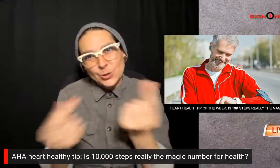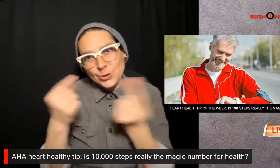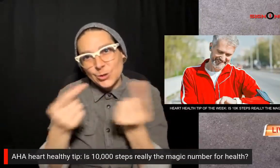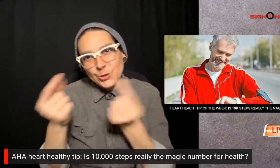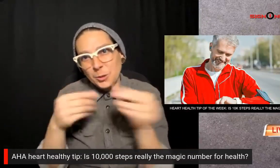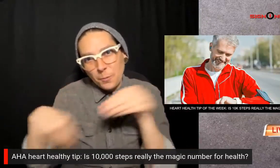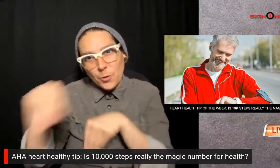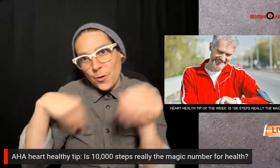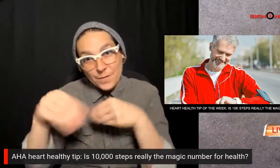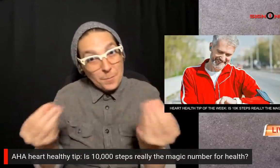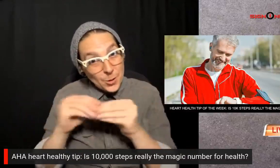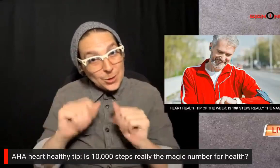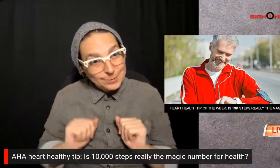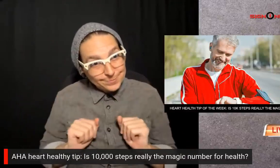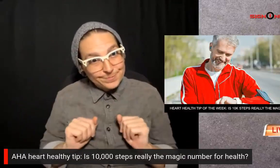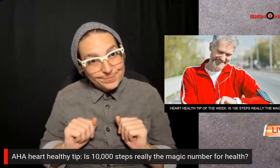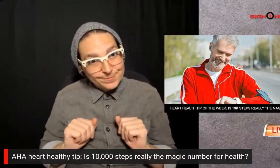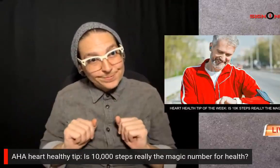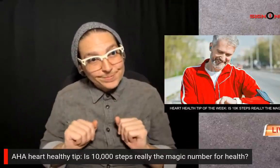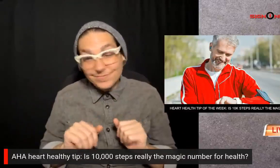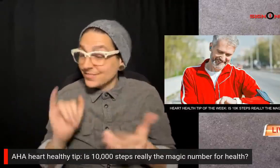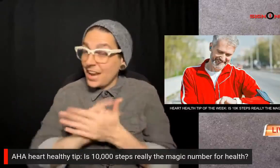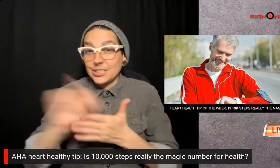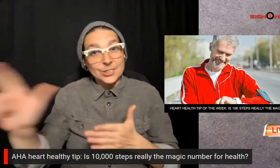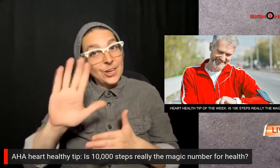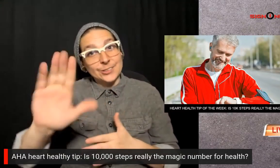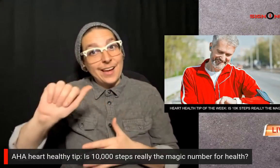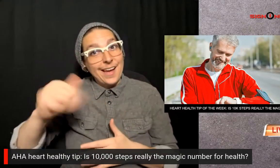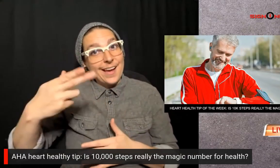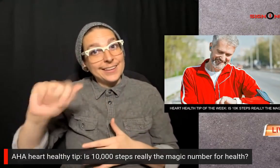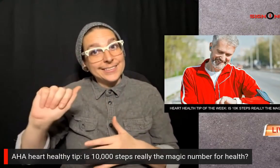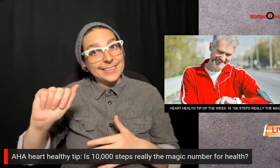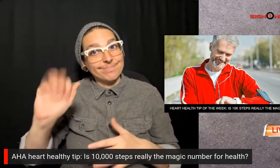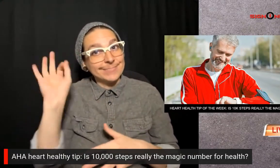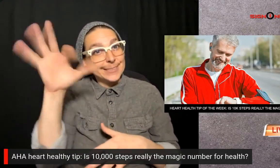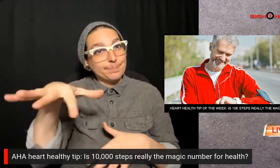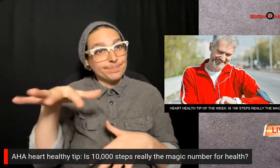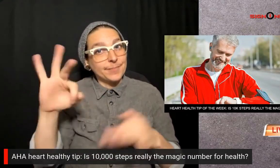and that's your American Heart Association heart health tip of the week